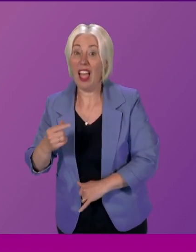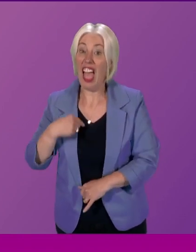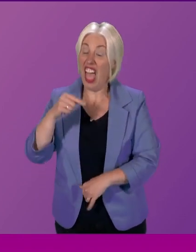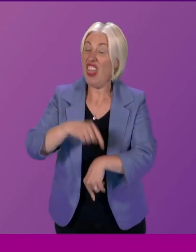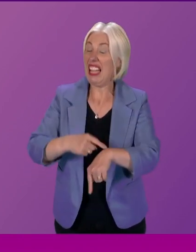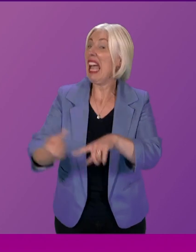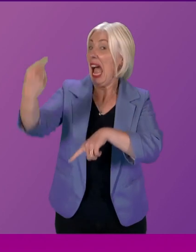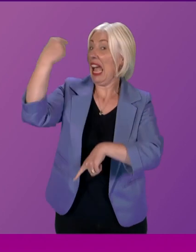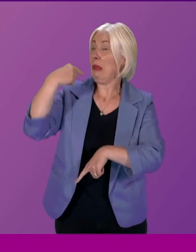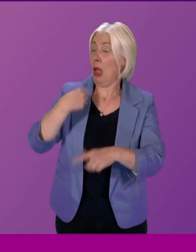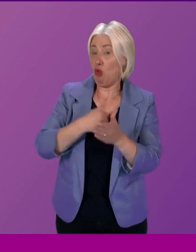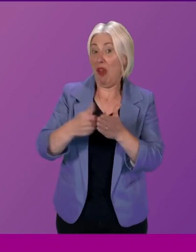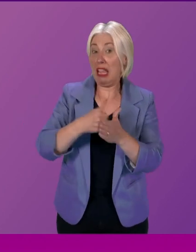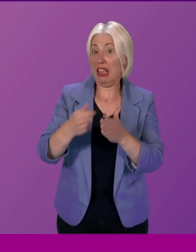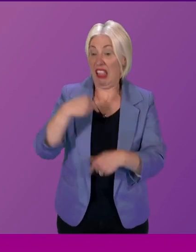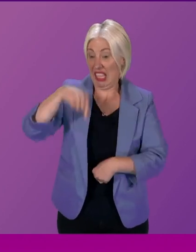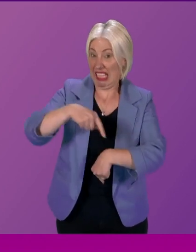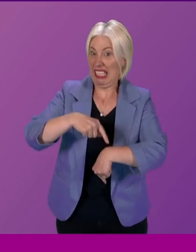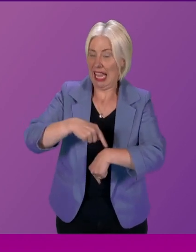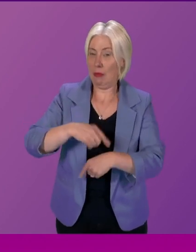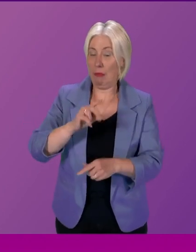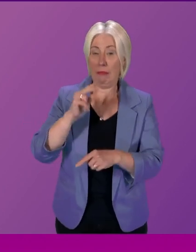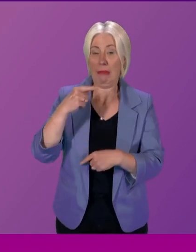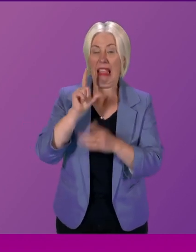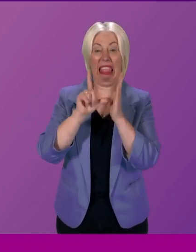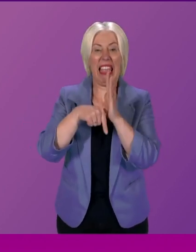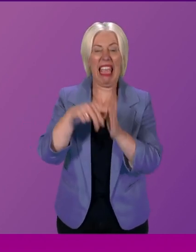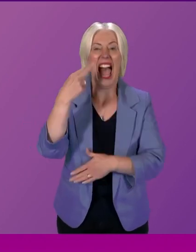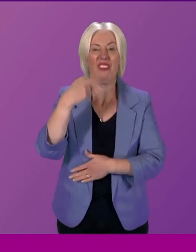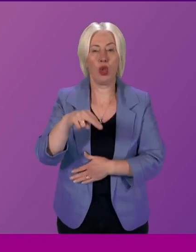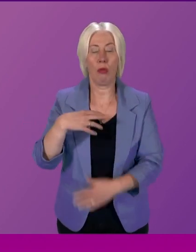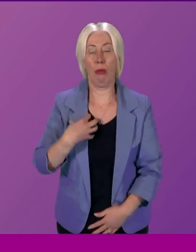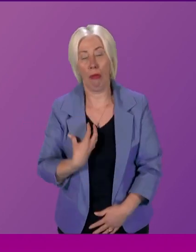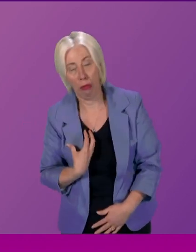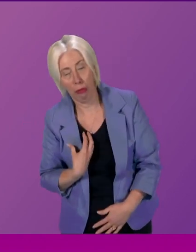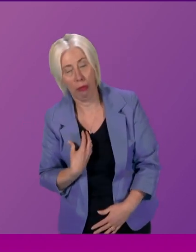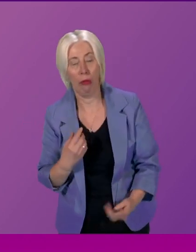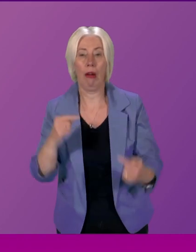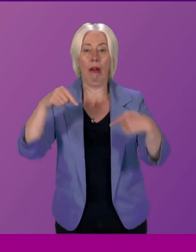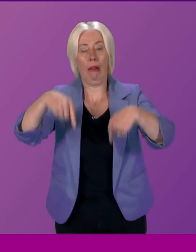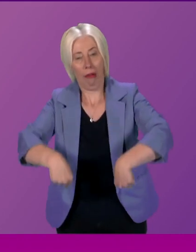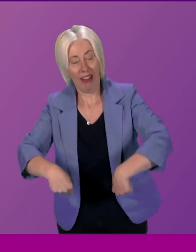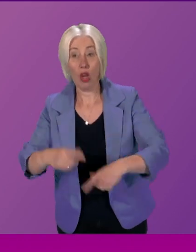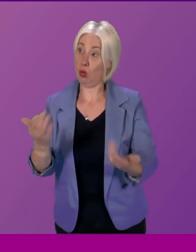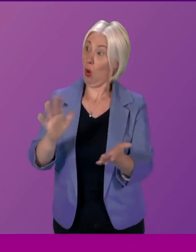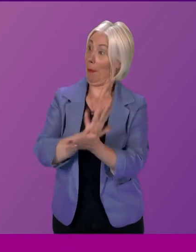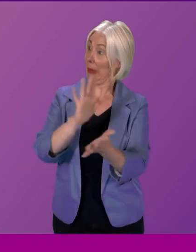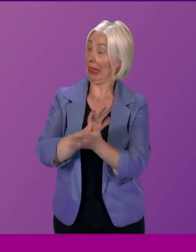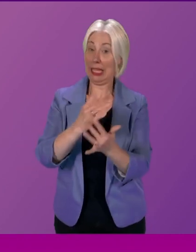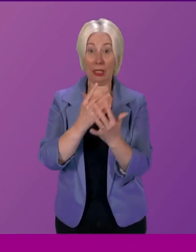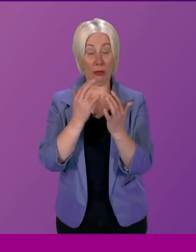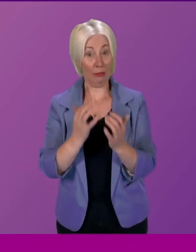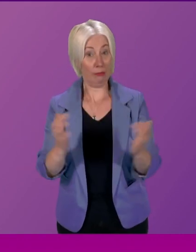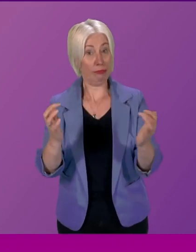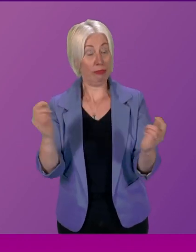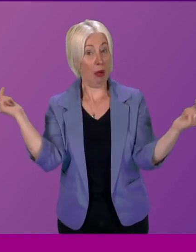those earlier days. So I'm really thrilled and delighted to see so many people here this afternoon to embrace the